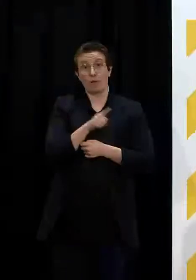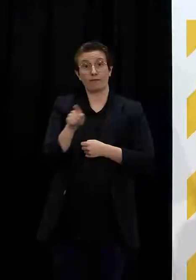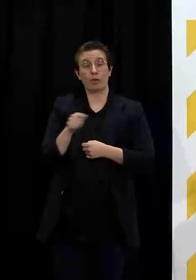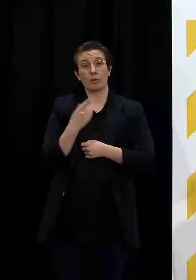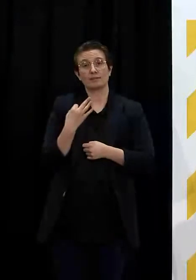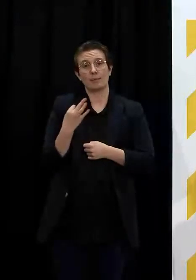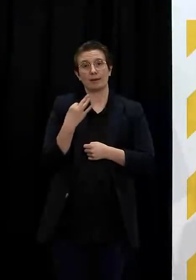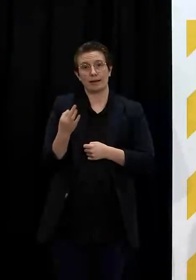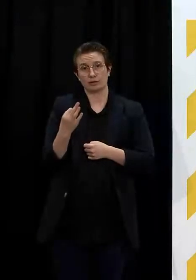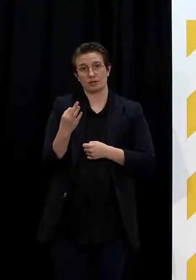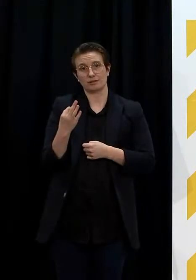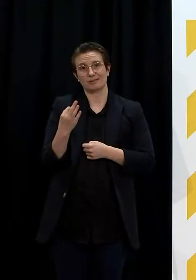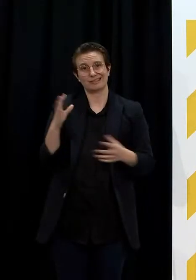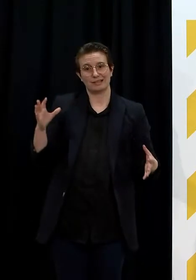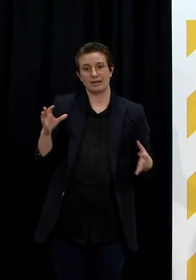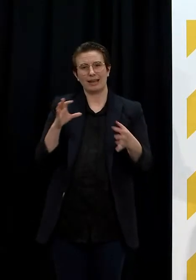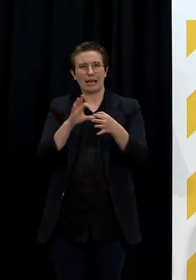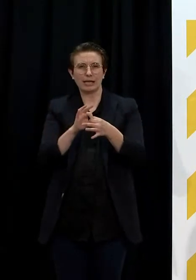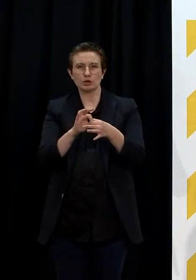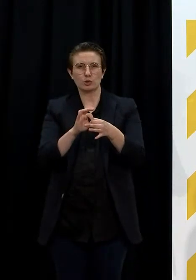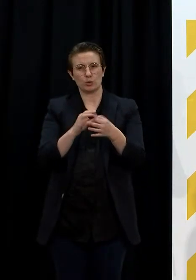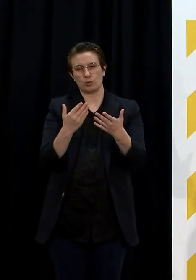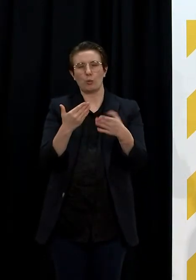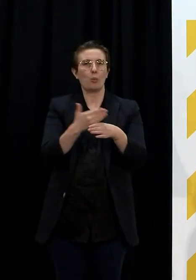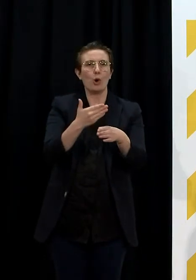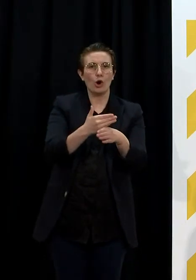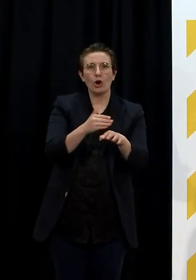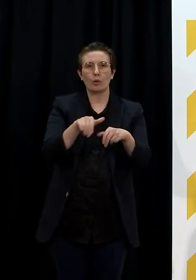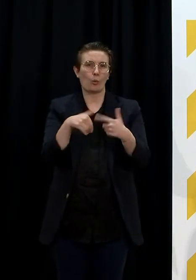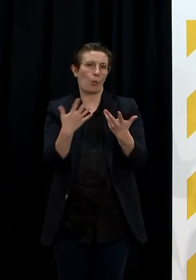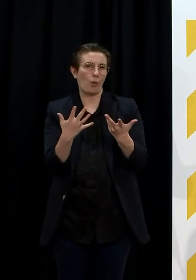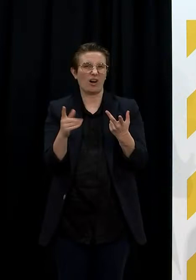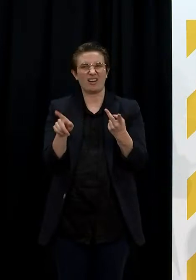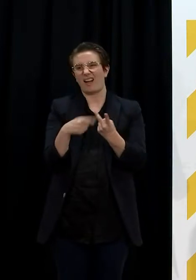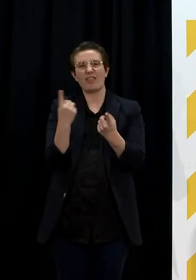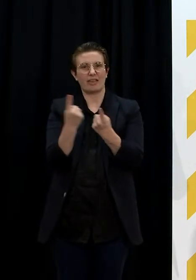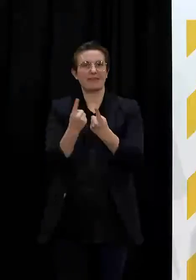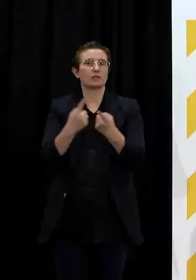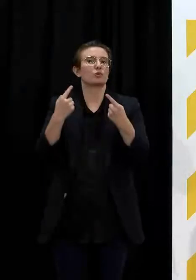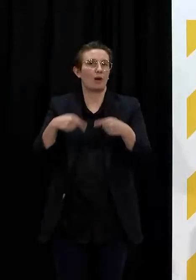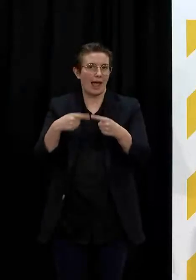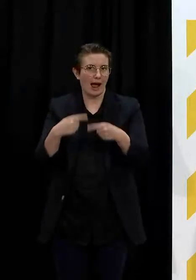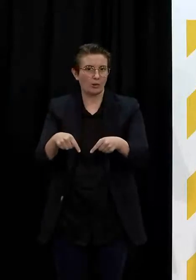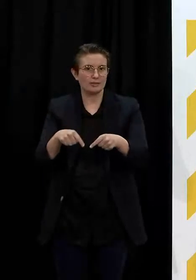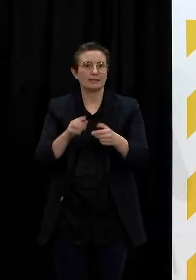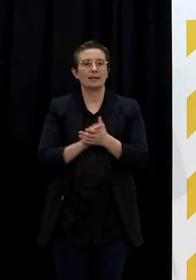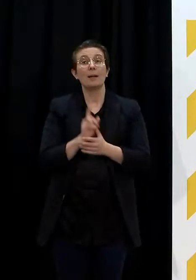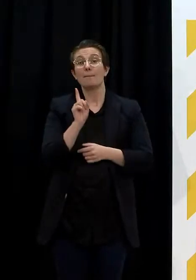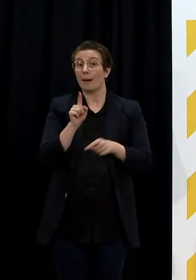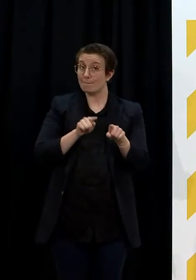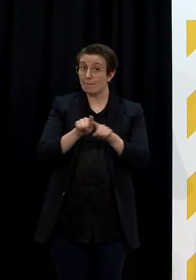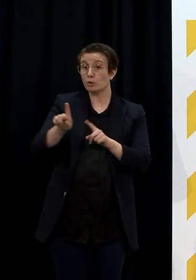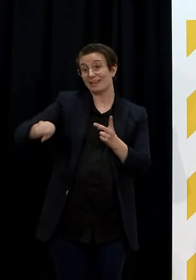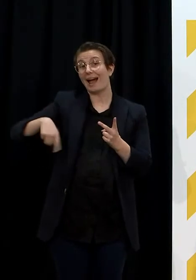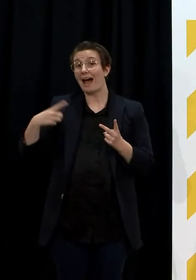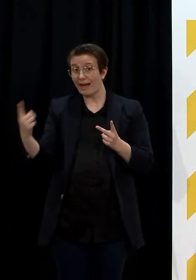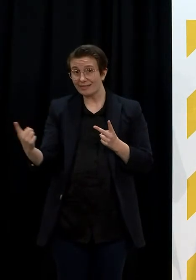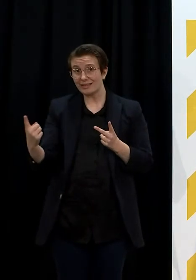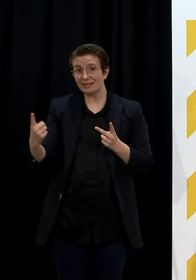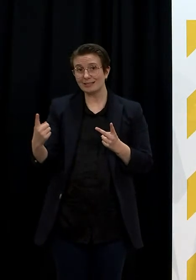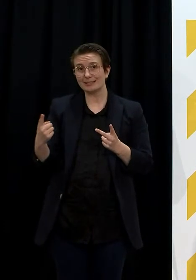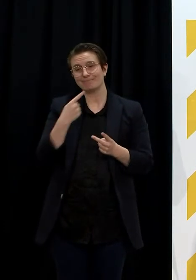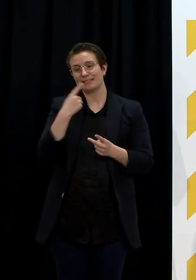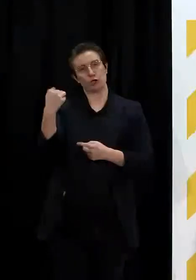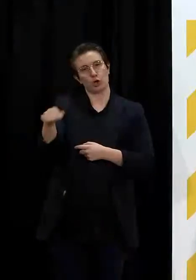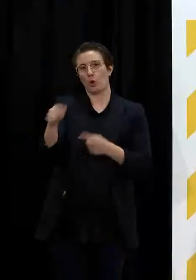under the relevant order, about 95% have been declined. This is because even at Alert Level 3, people should